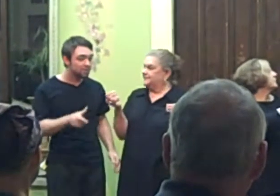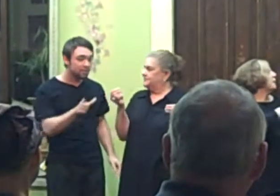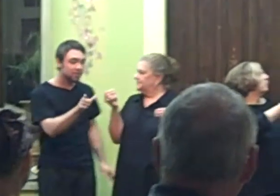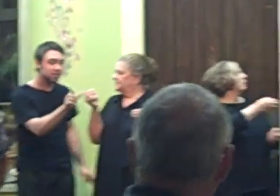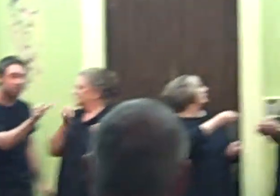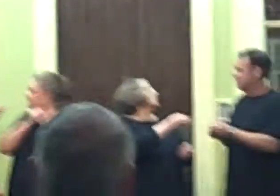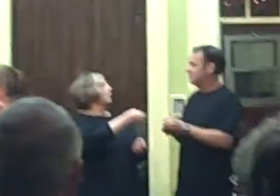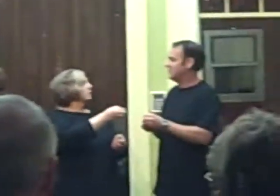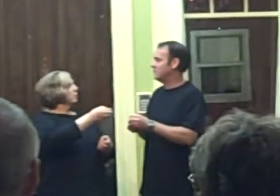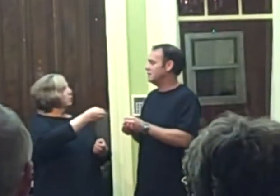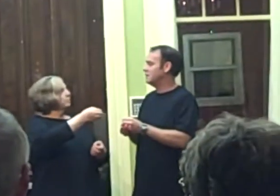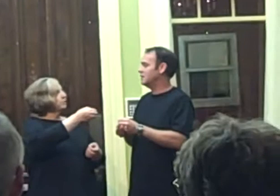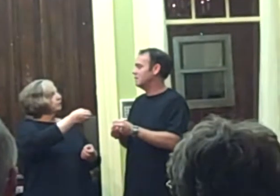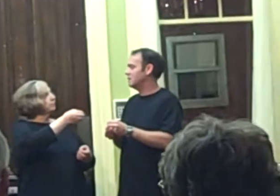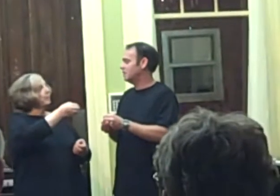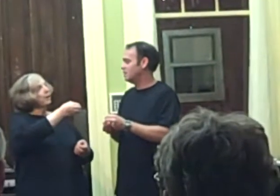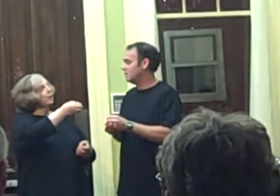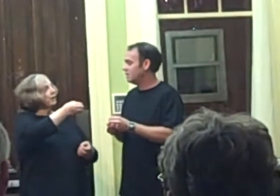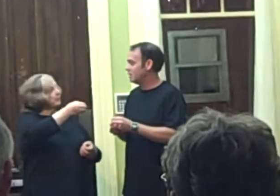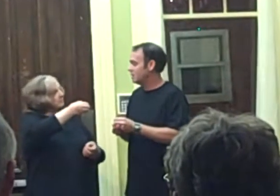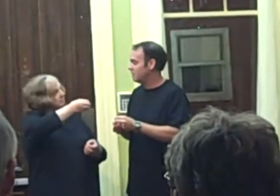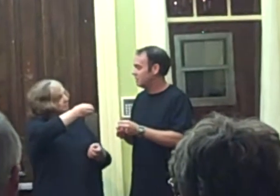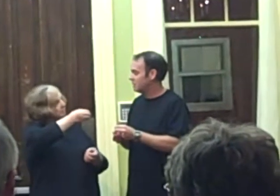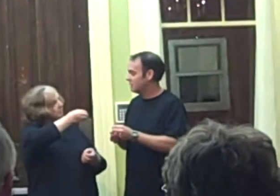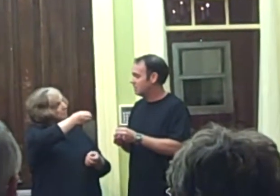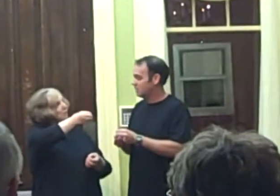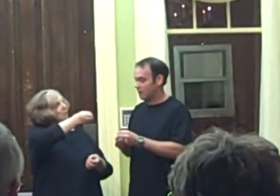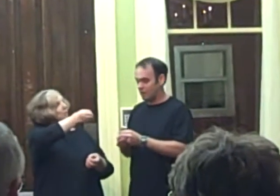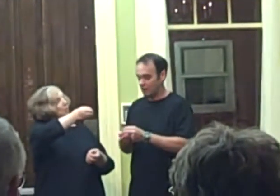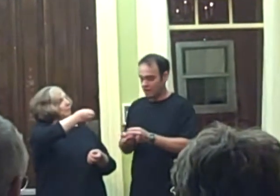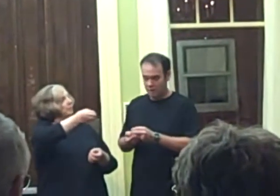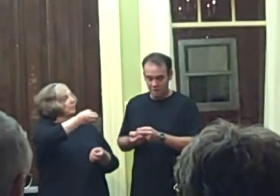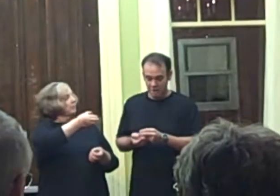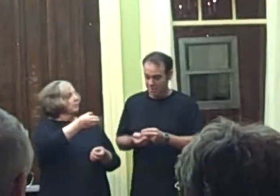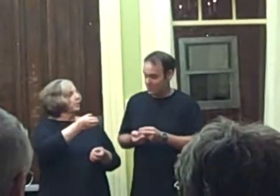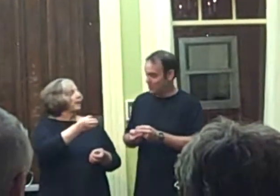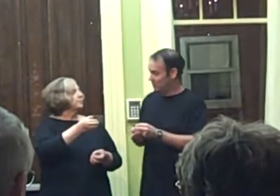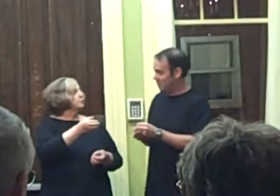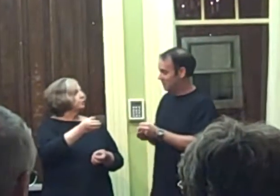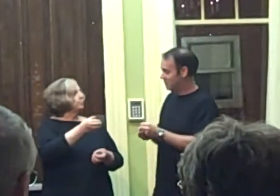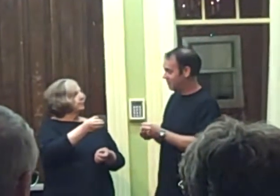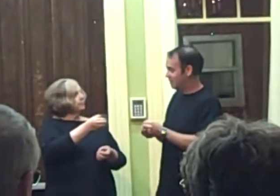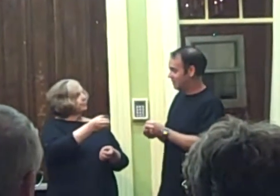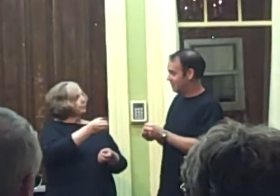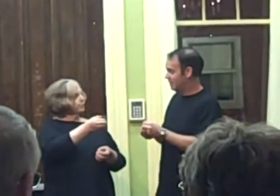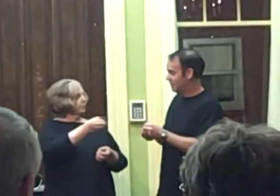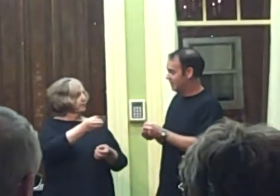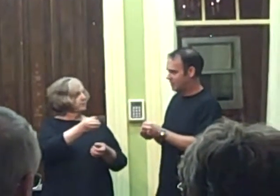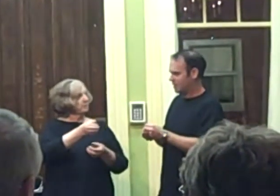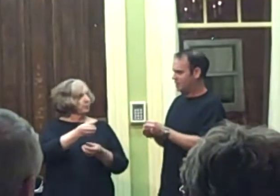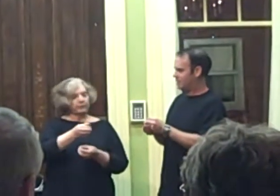someone with a large home to marry, and perhaps assume they're fortunate at some point.